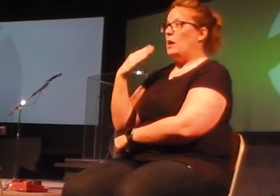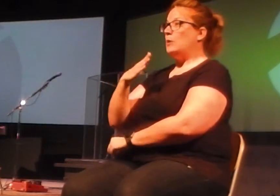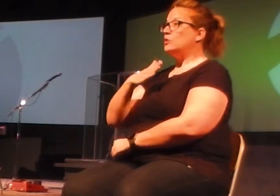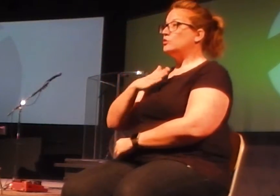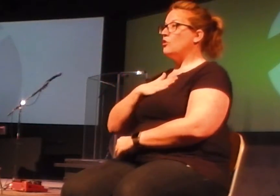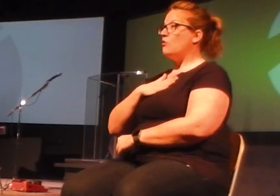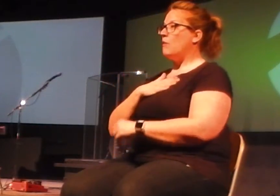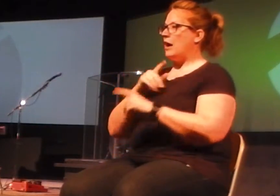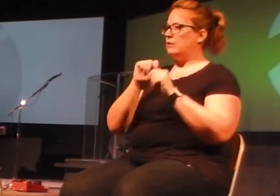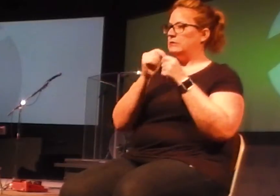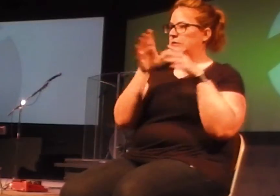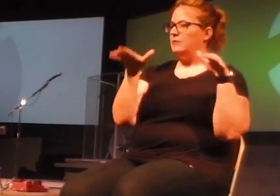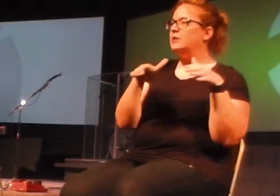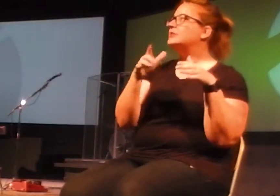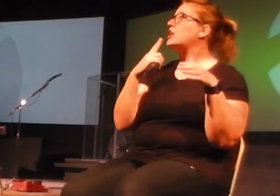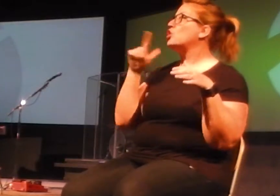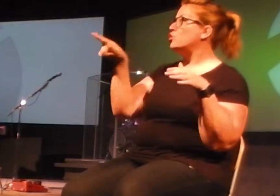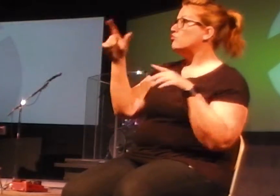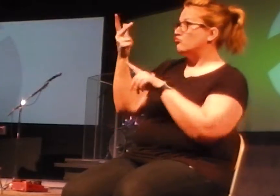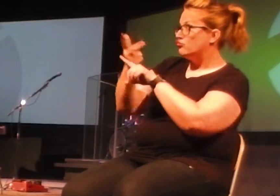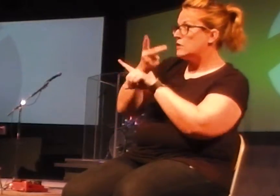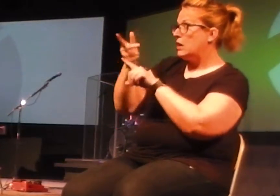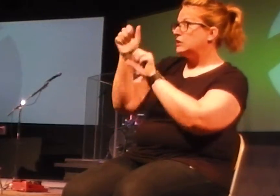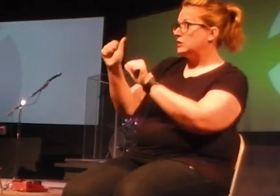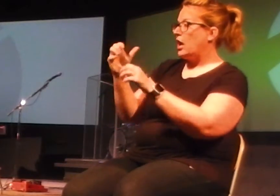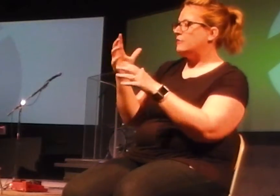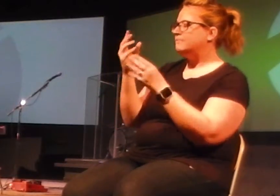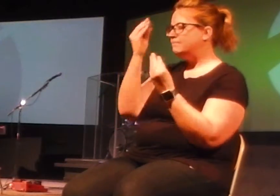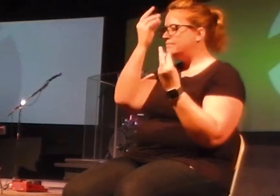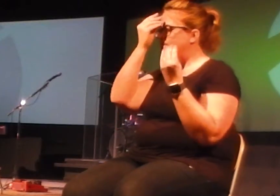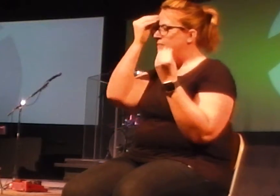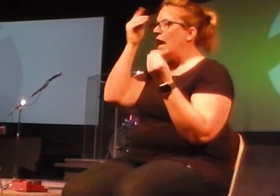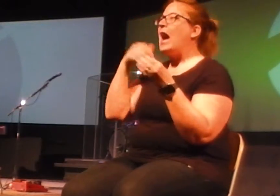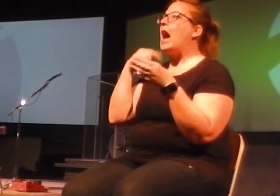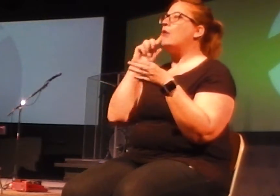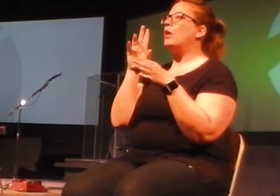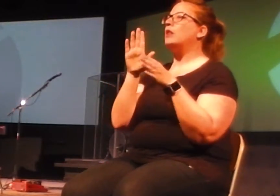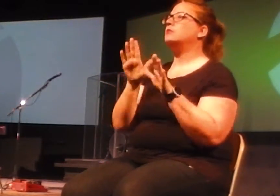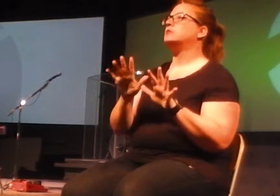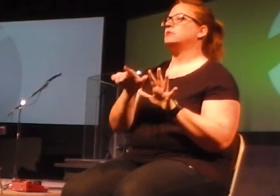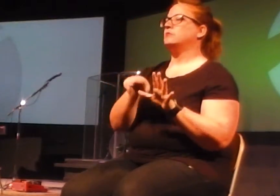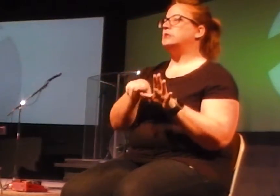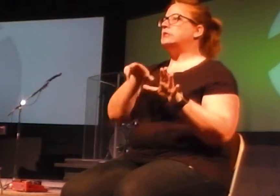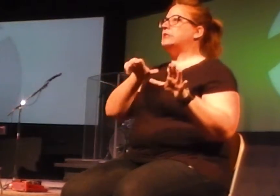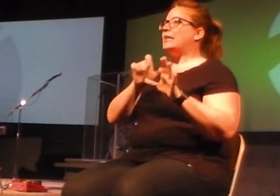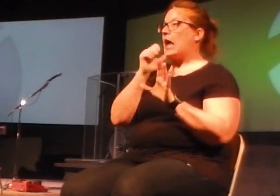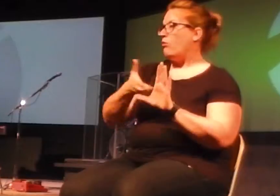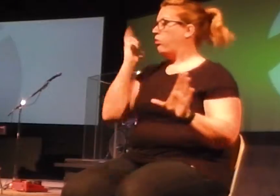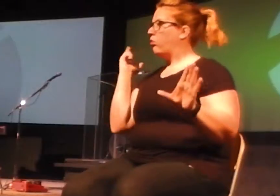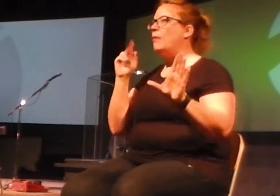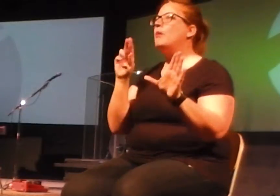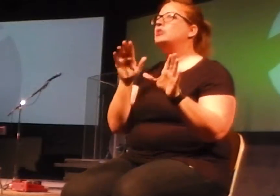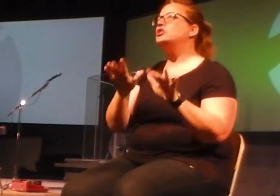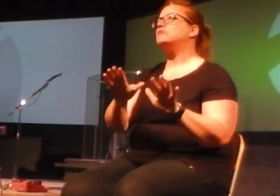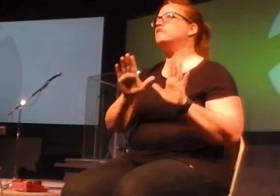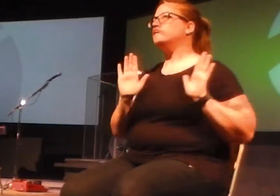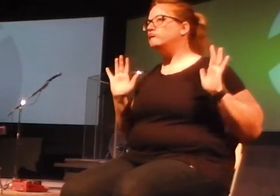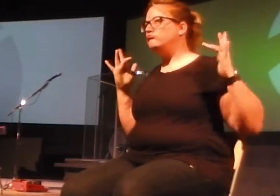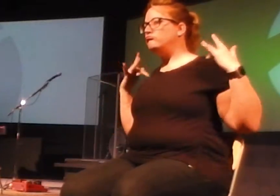a three-month sabbatical this summer, where I'm going to be stepping back from the ministry of the church, stepping back and teaching and preaching,